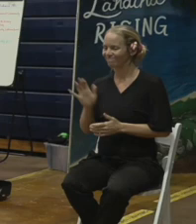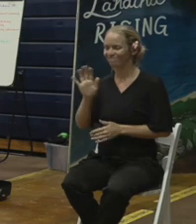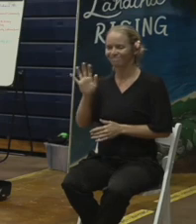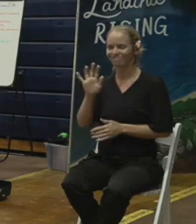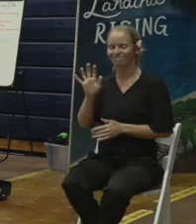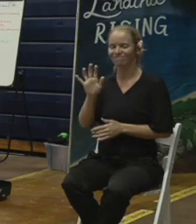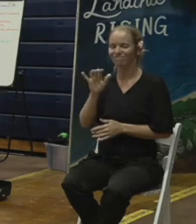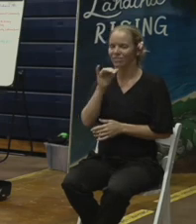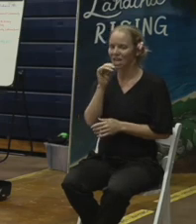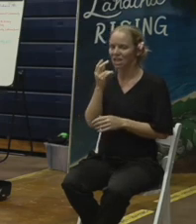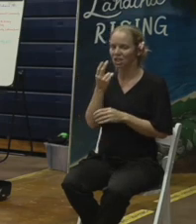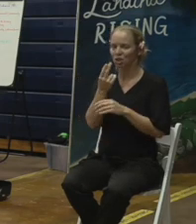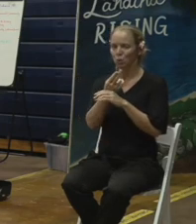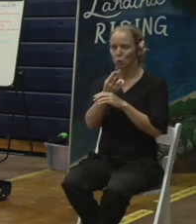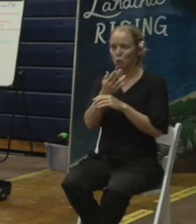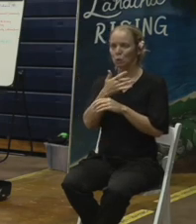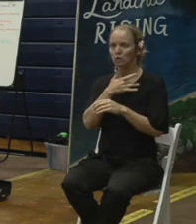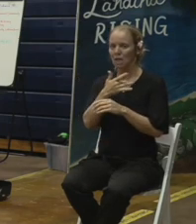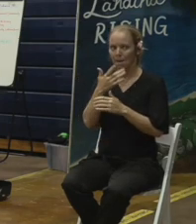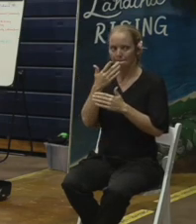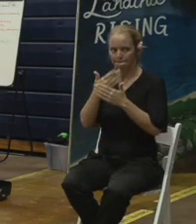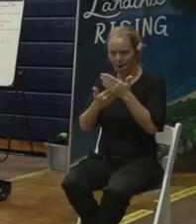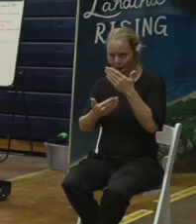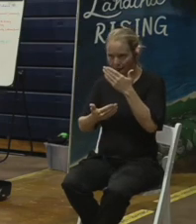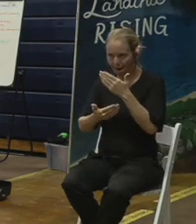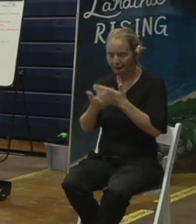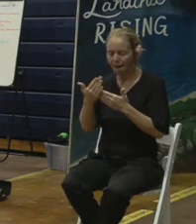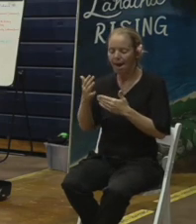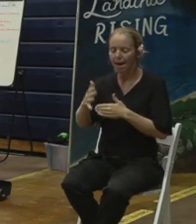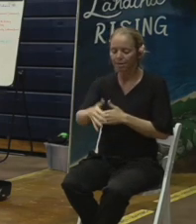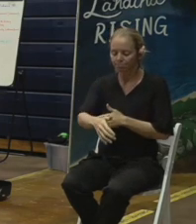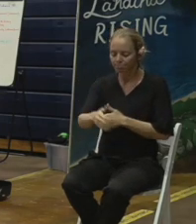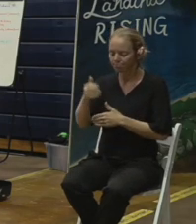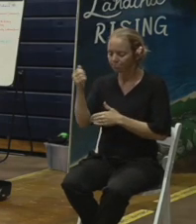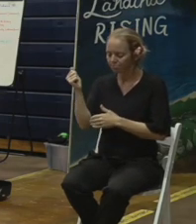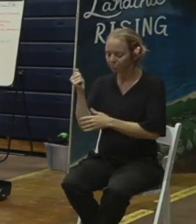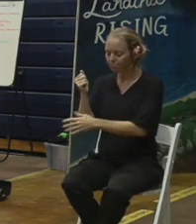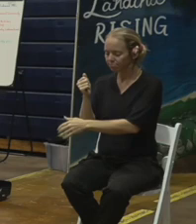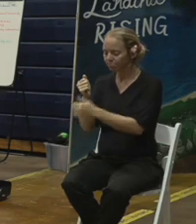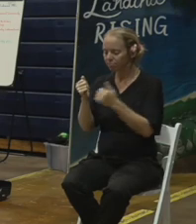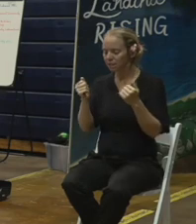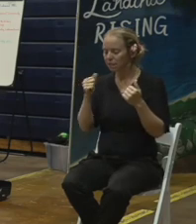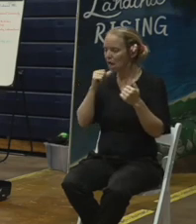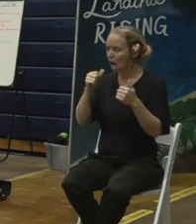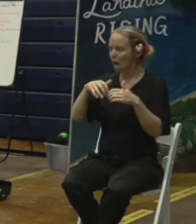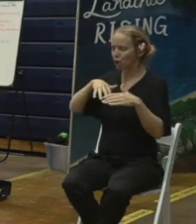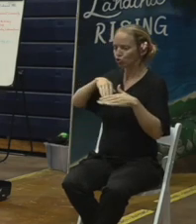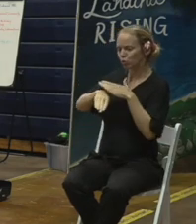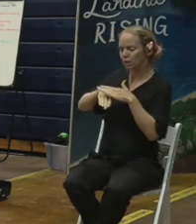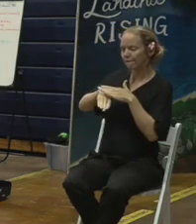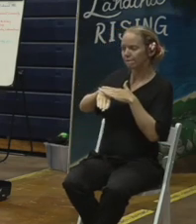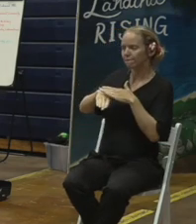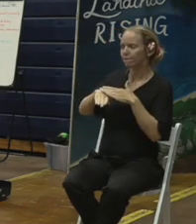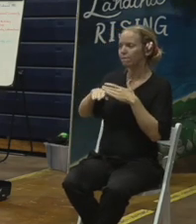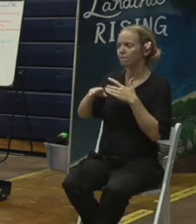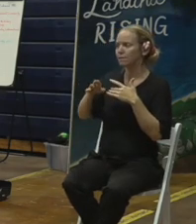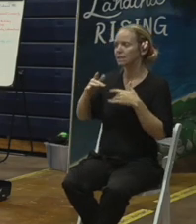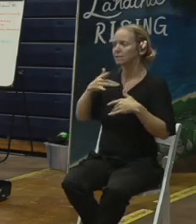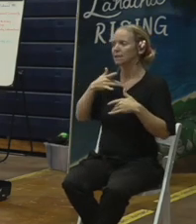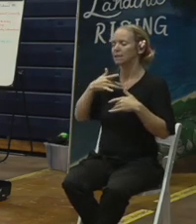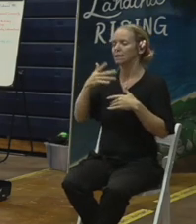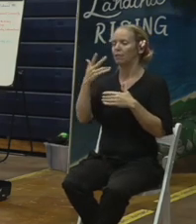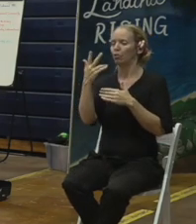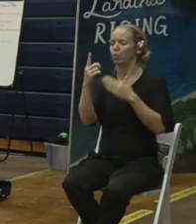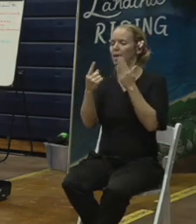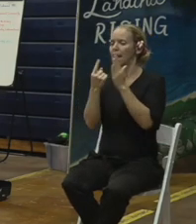non-intrusive all done by hand and it's typically limited to about three hours worth